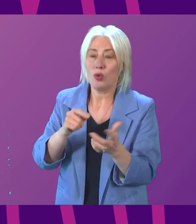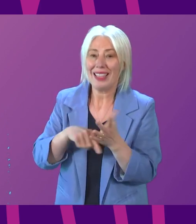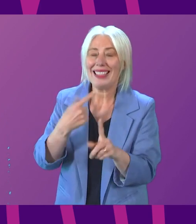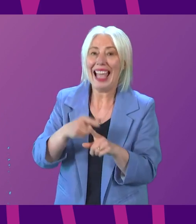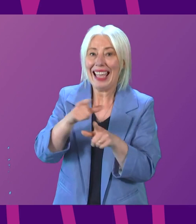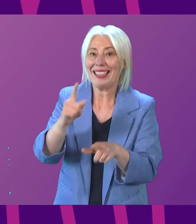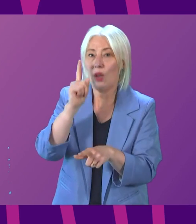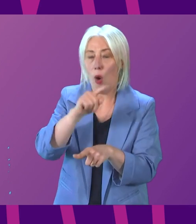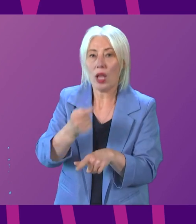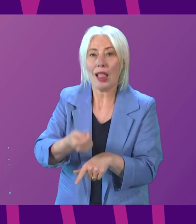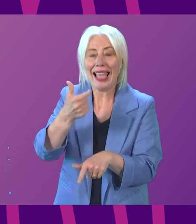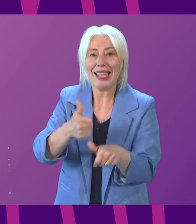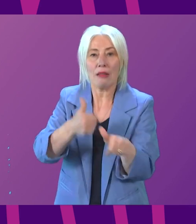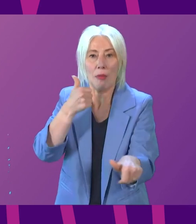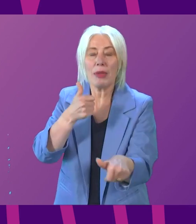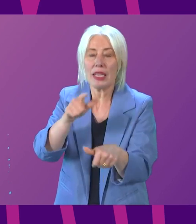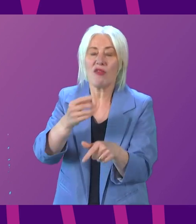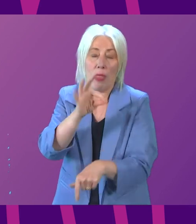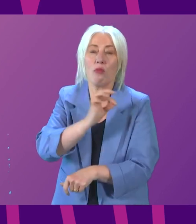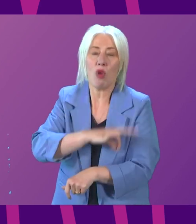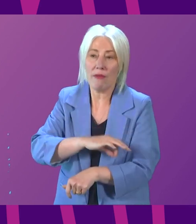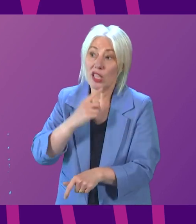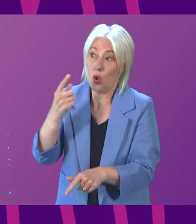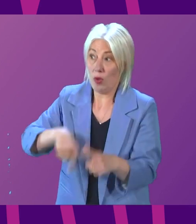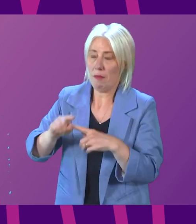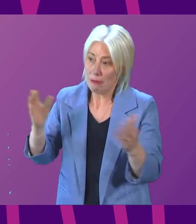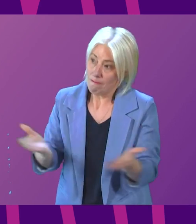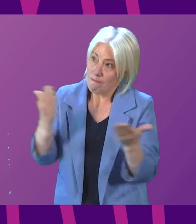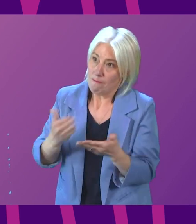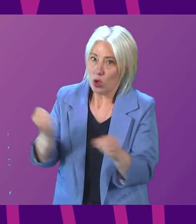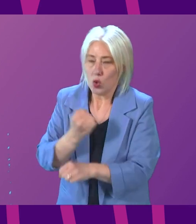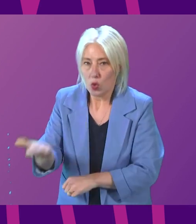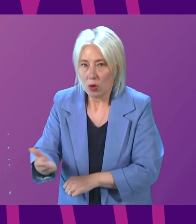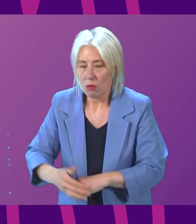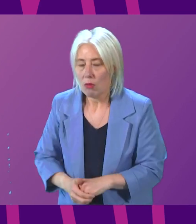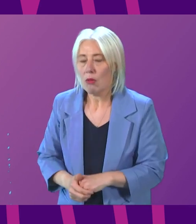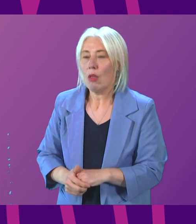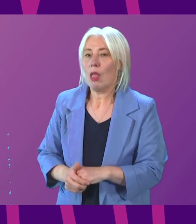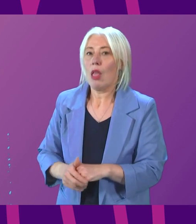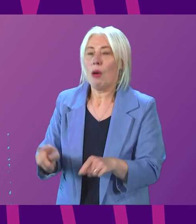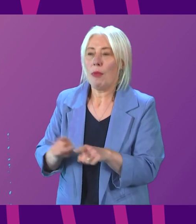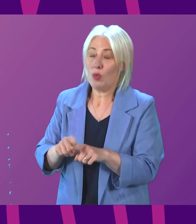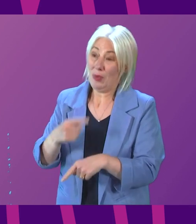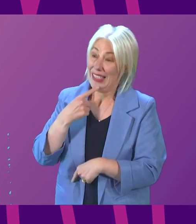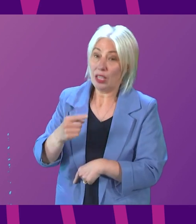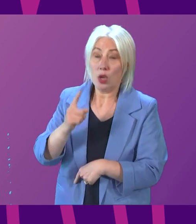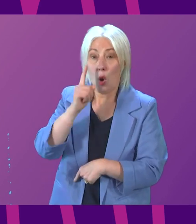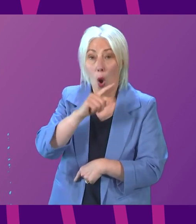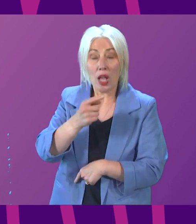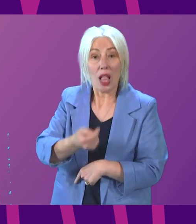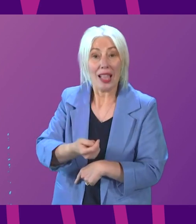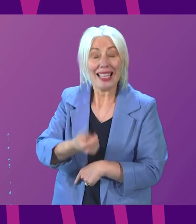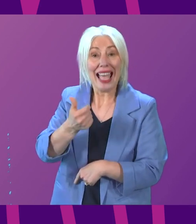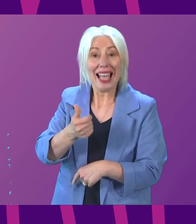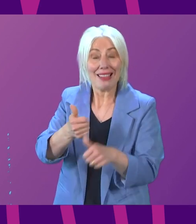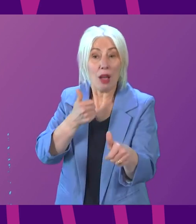ends meet, action that the Scottish Government had been urging them to take. However, we have also made the point that oil and gas companies are